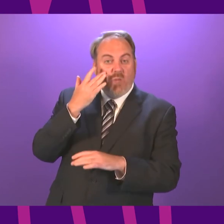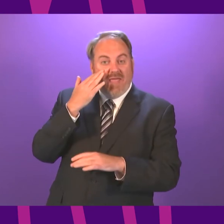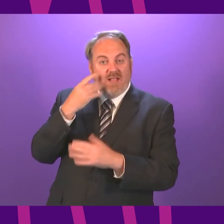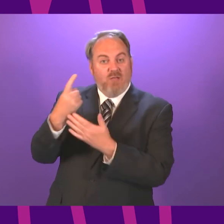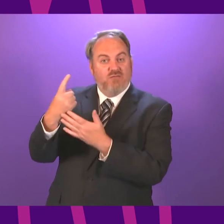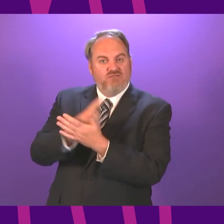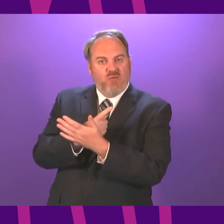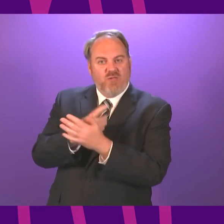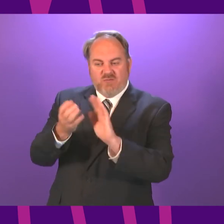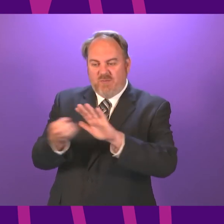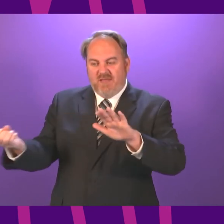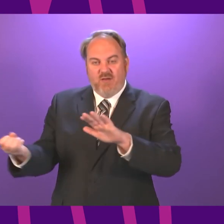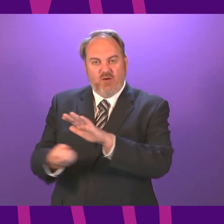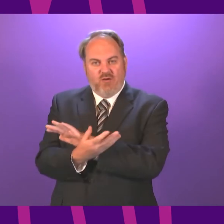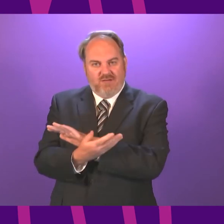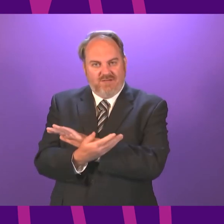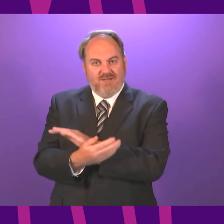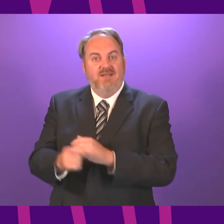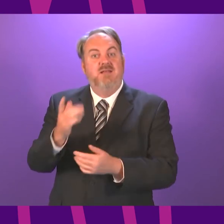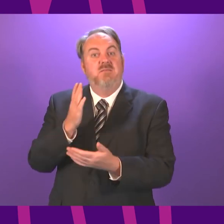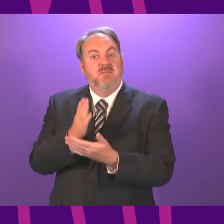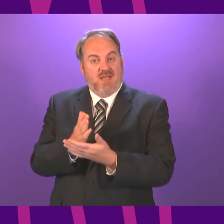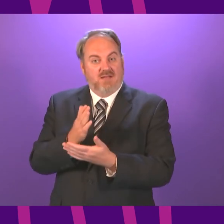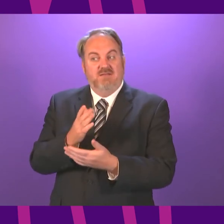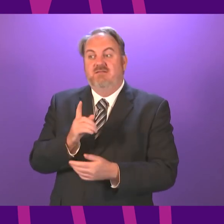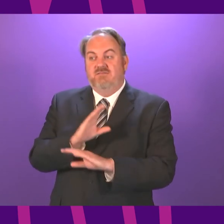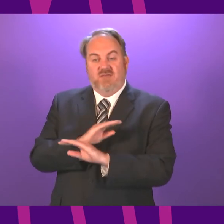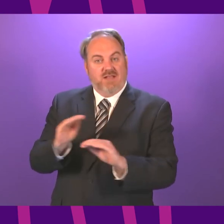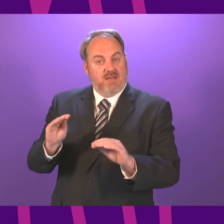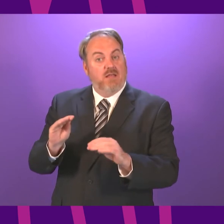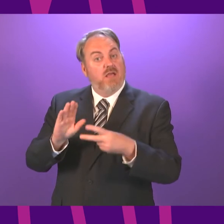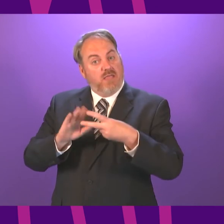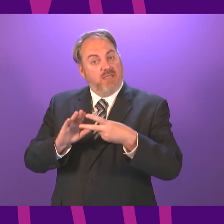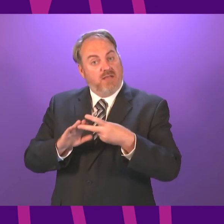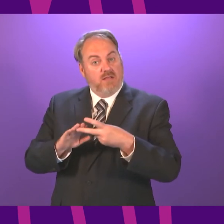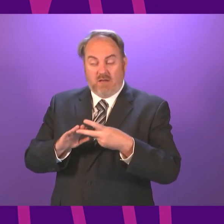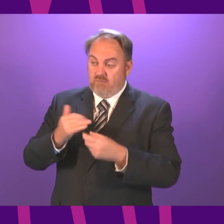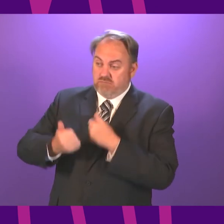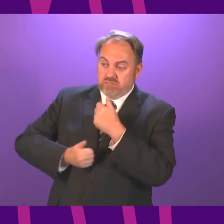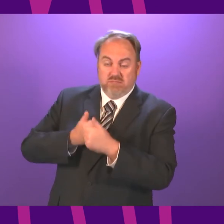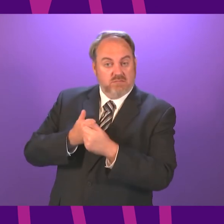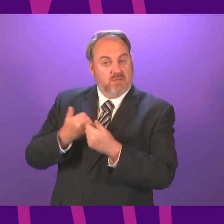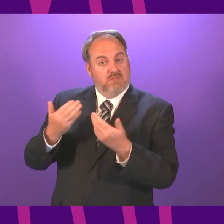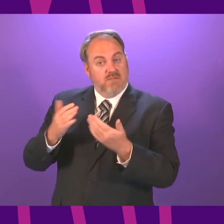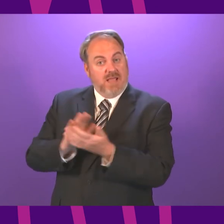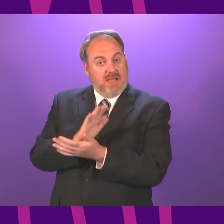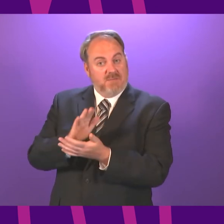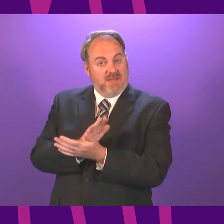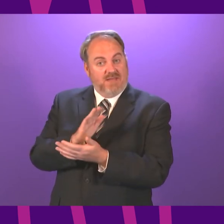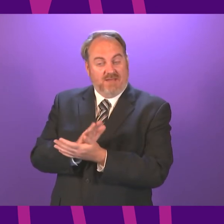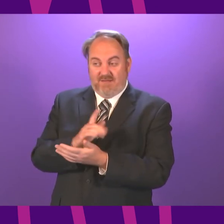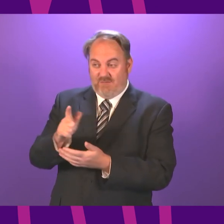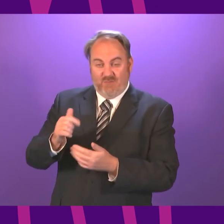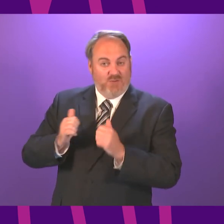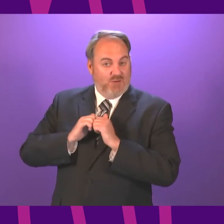want to come on to that in a moment. But speaking about welcome, I also want to echo what the First Minister has said. And I hope we can all welcome a solid Scotland win